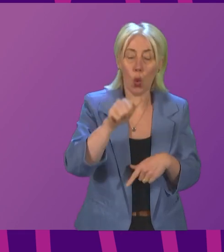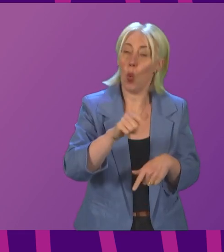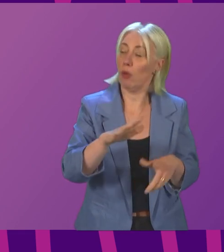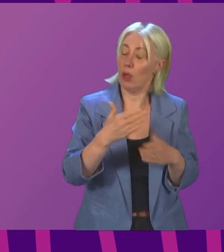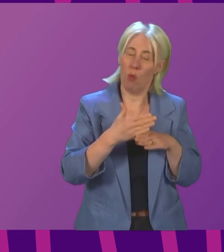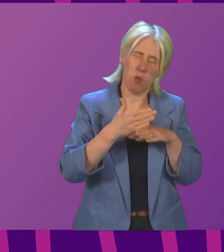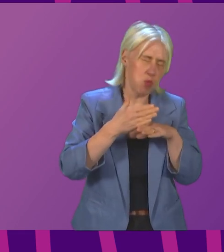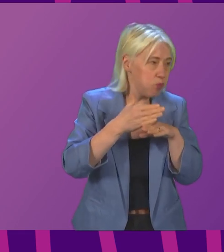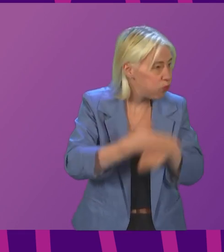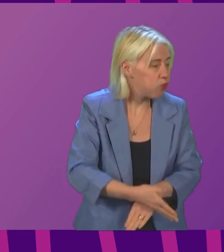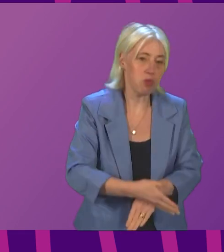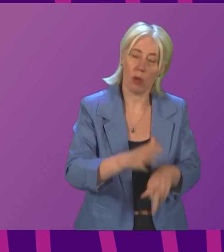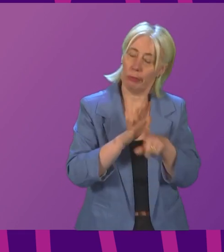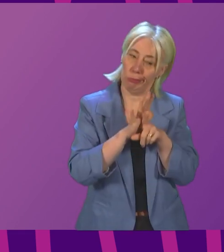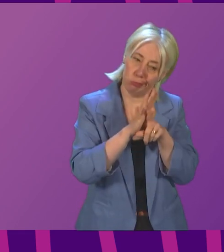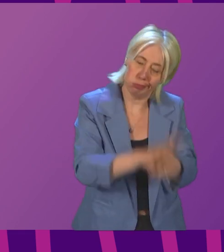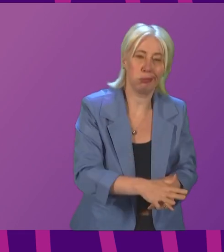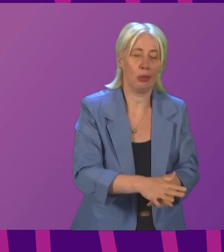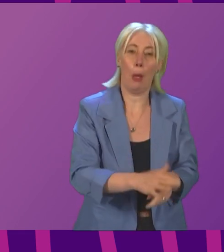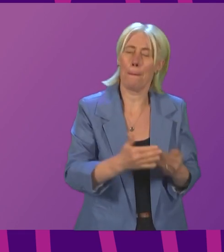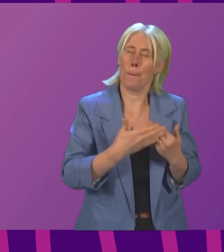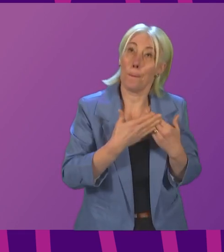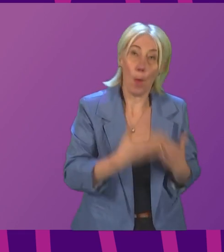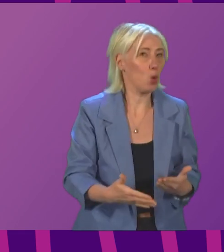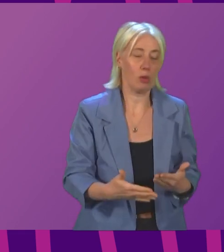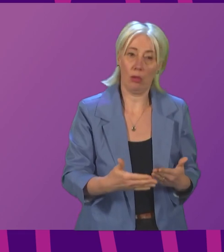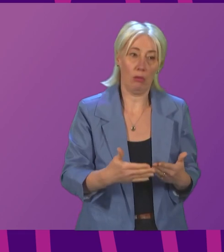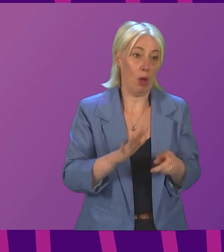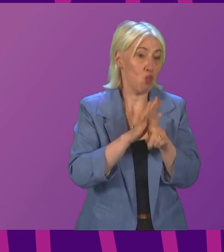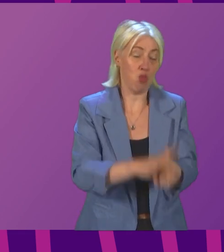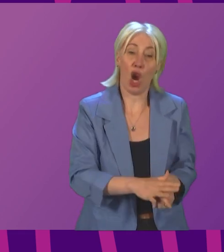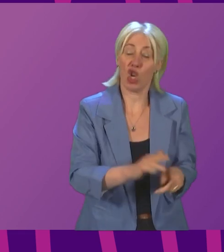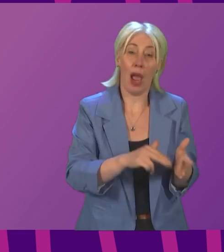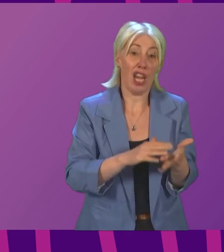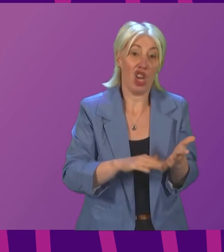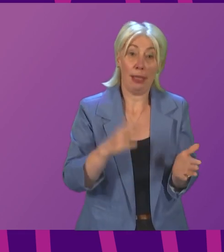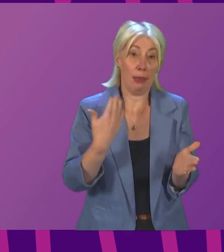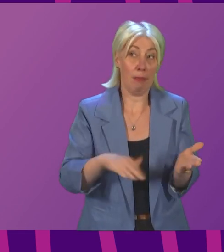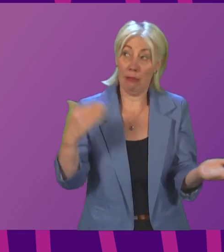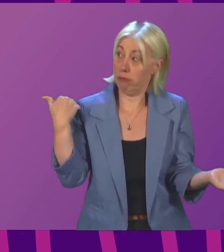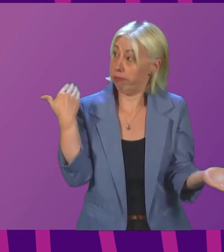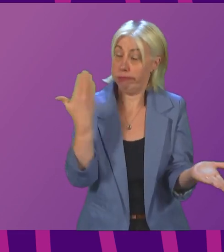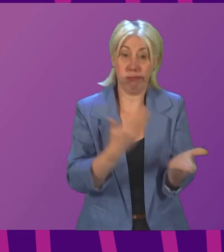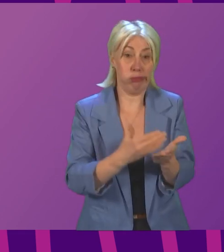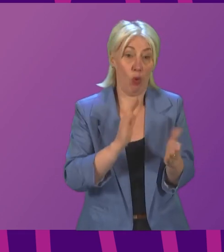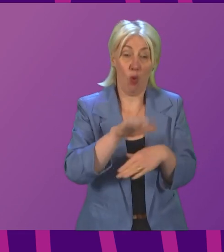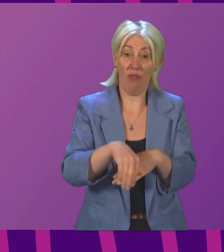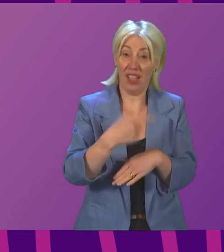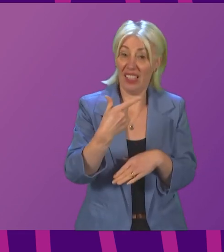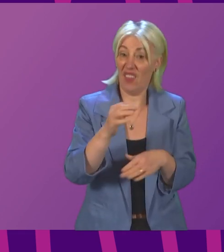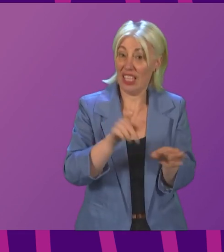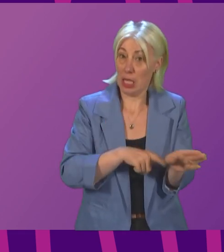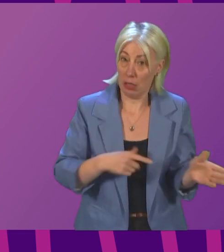extreme pressure right now, possibly the most extreme pressure that the NHS has ever faced in its entire history.